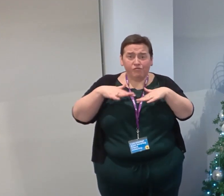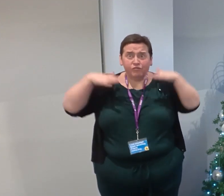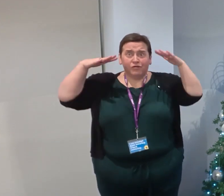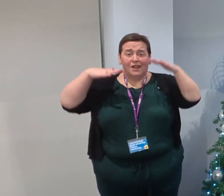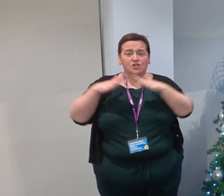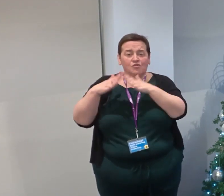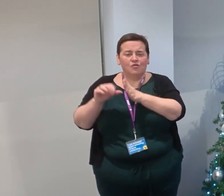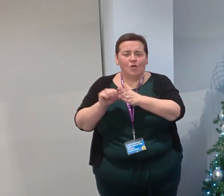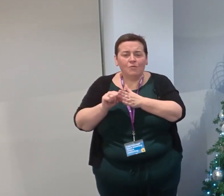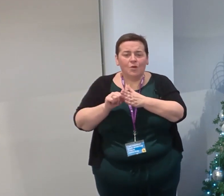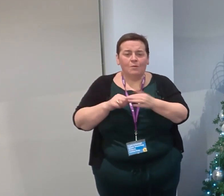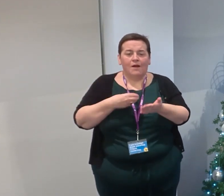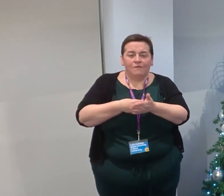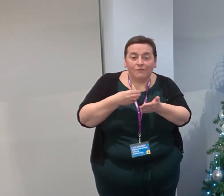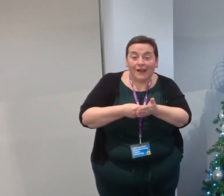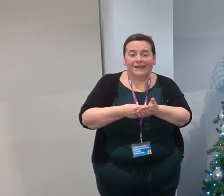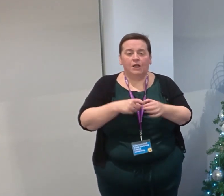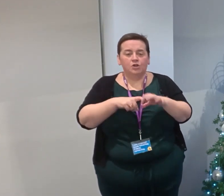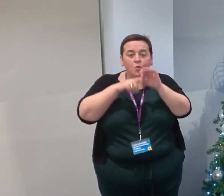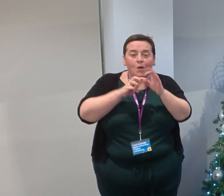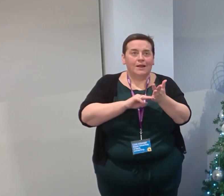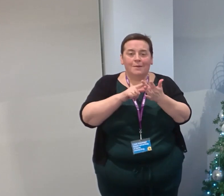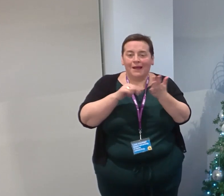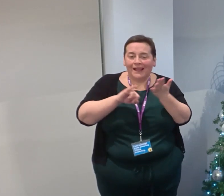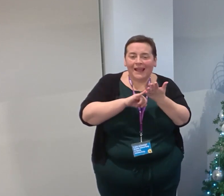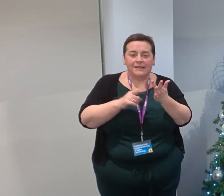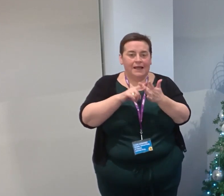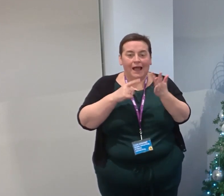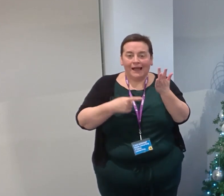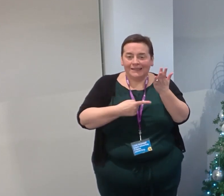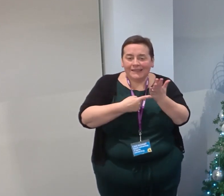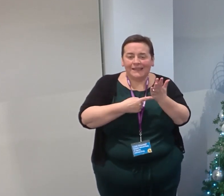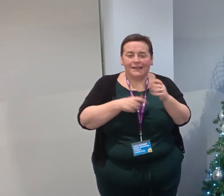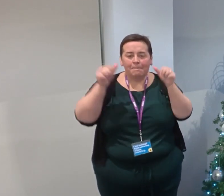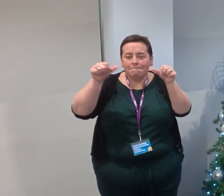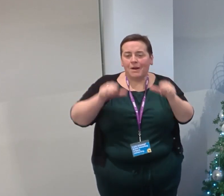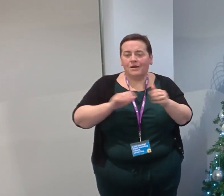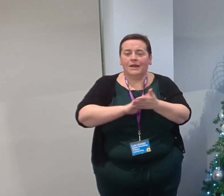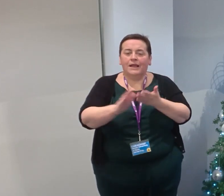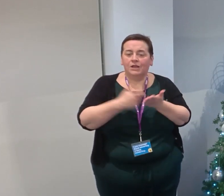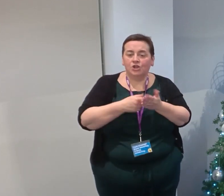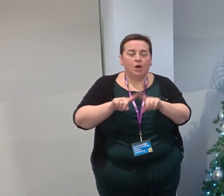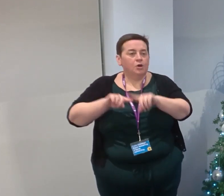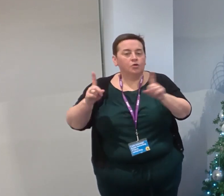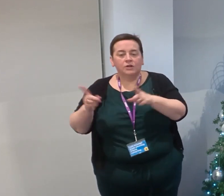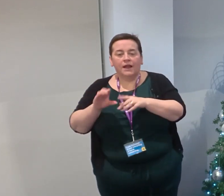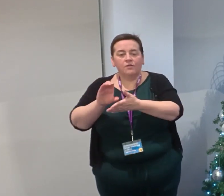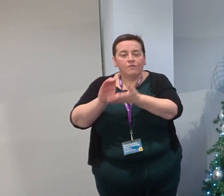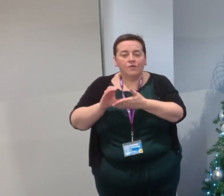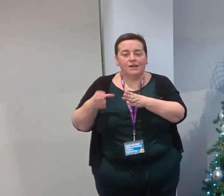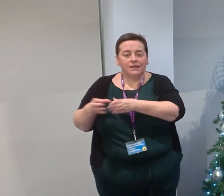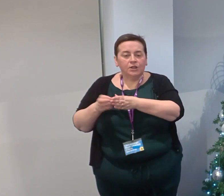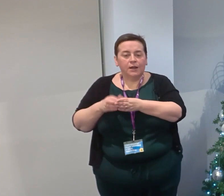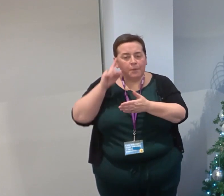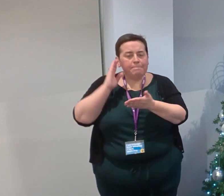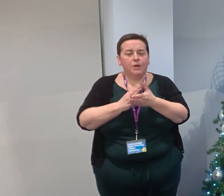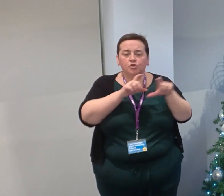to our finance, quality, MIS, IT, marketing, HR and alternative funding teams who enable the